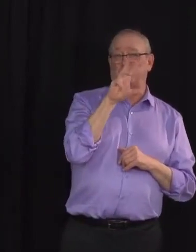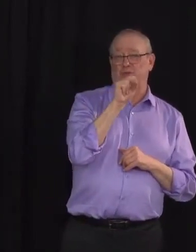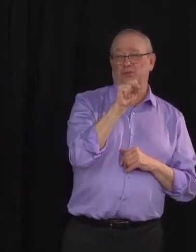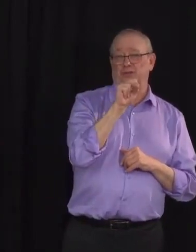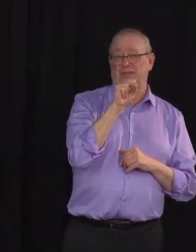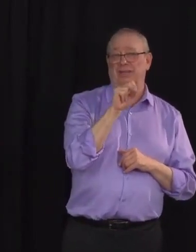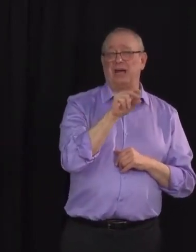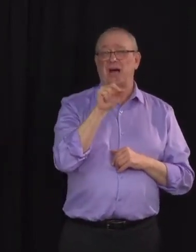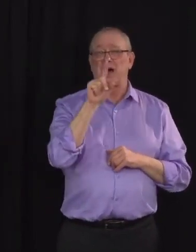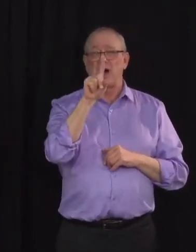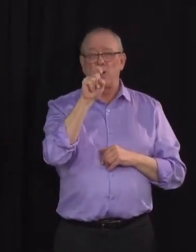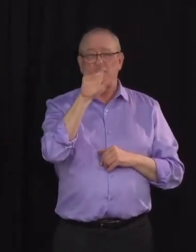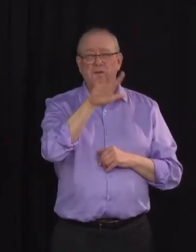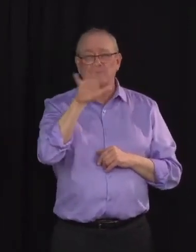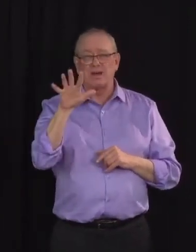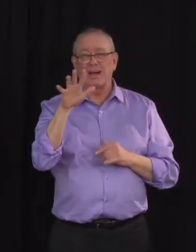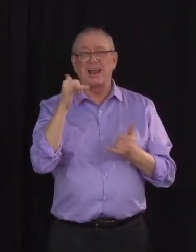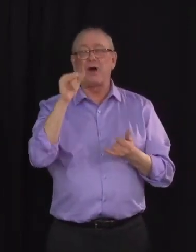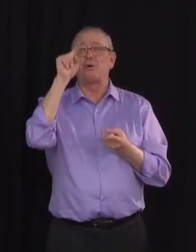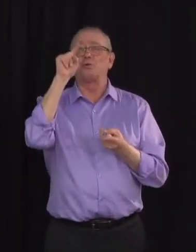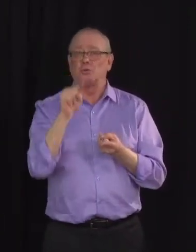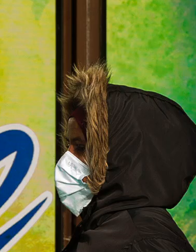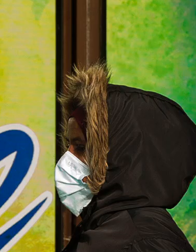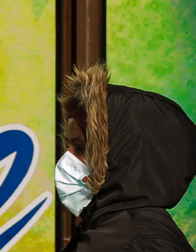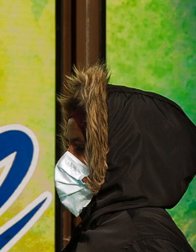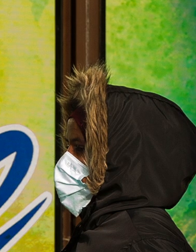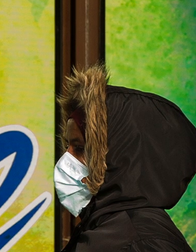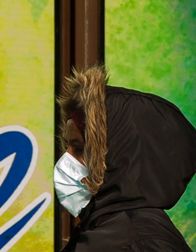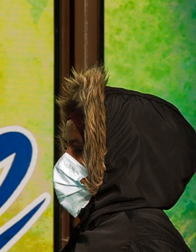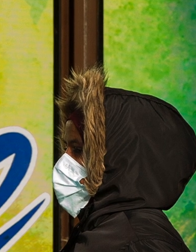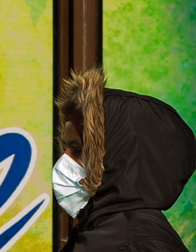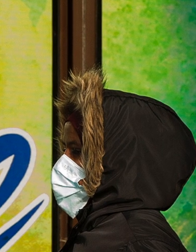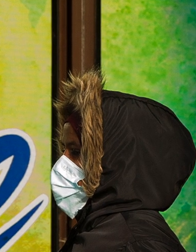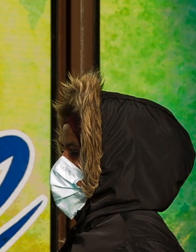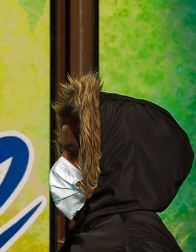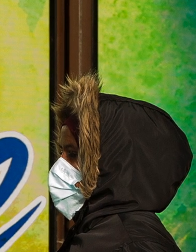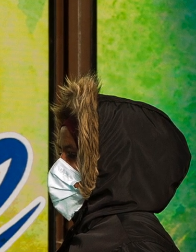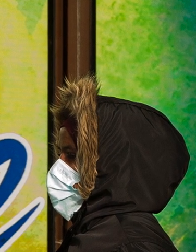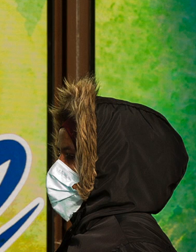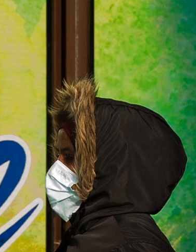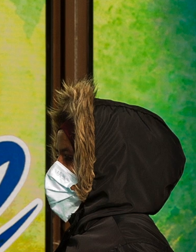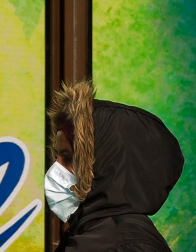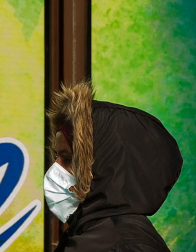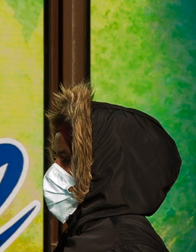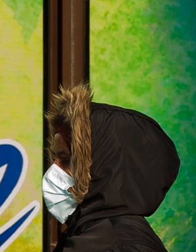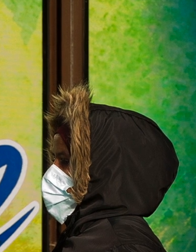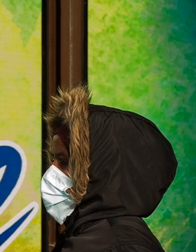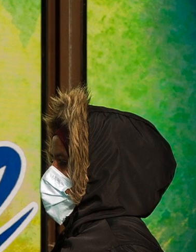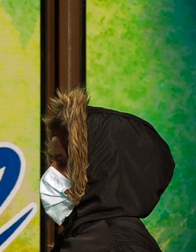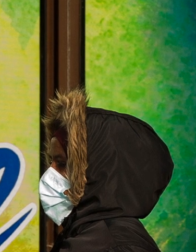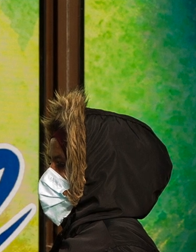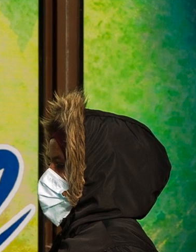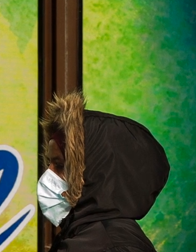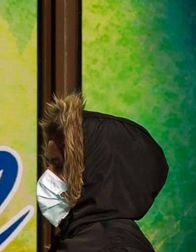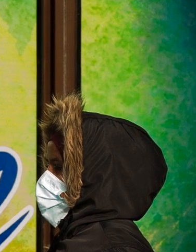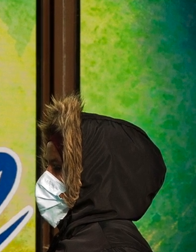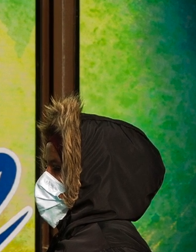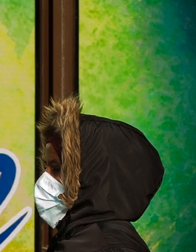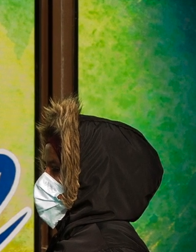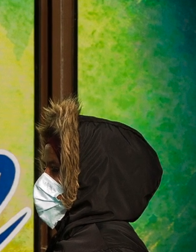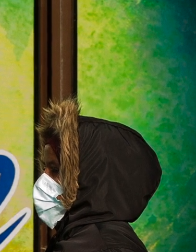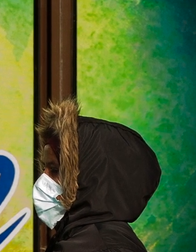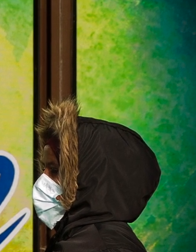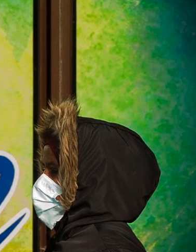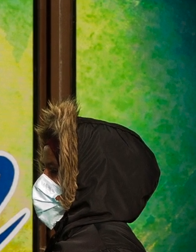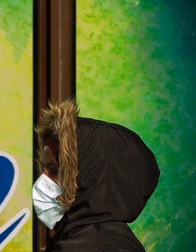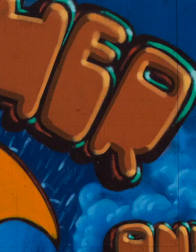110. This is encouraging news and a signal that we are making meaningful progress. Every one